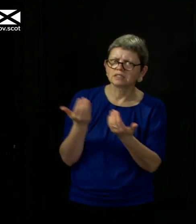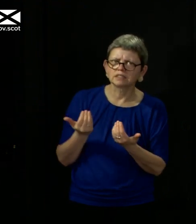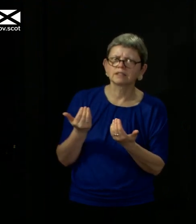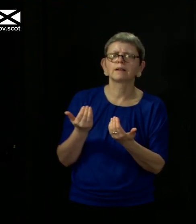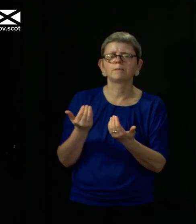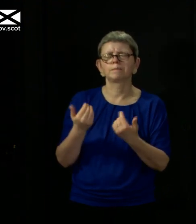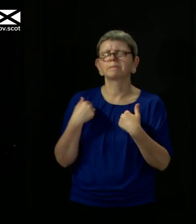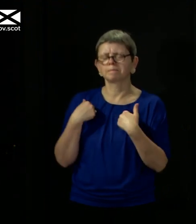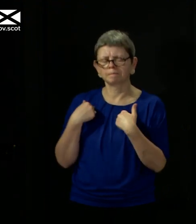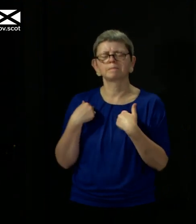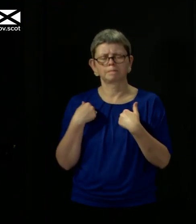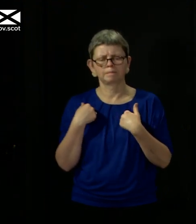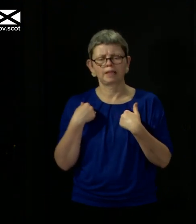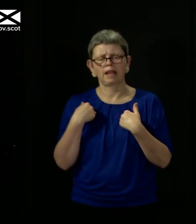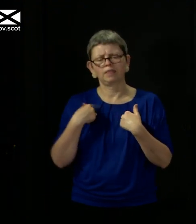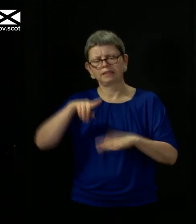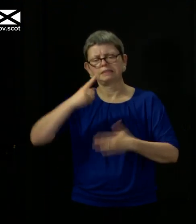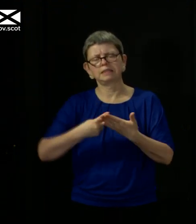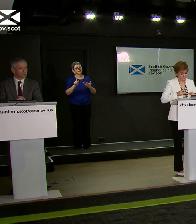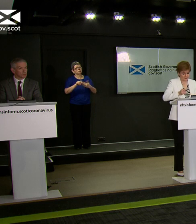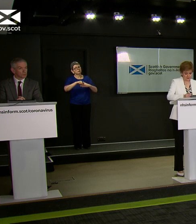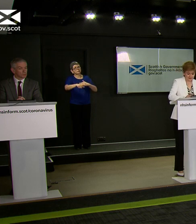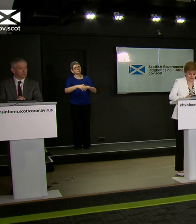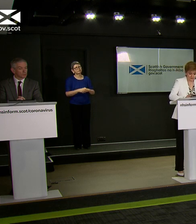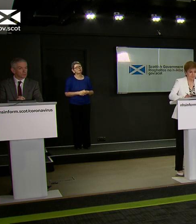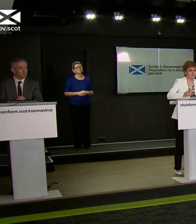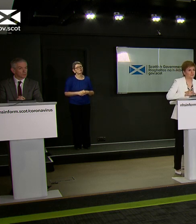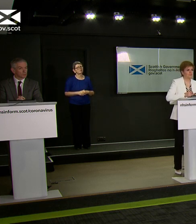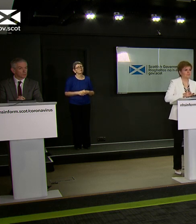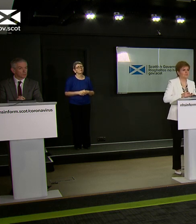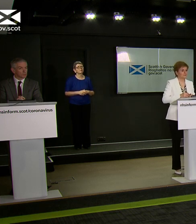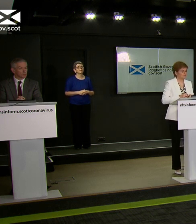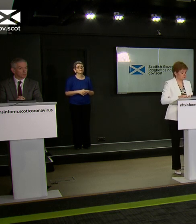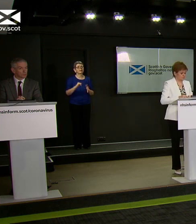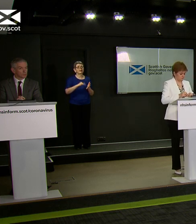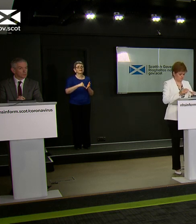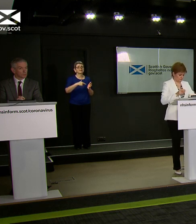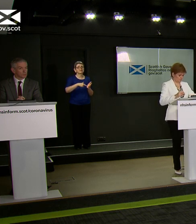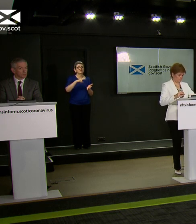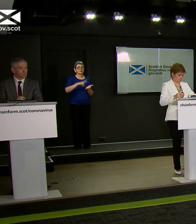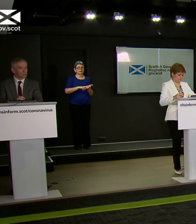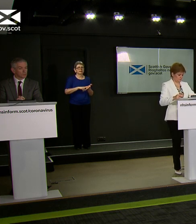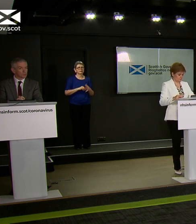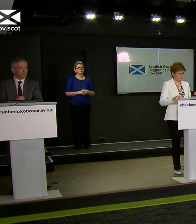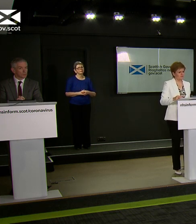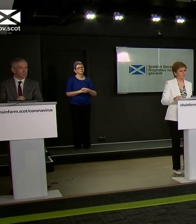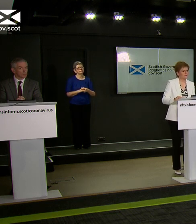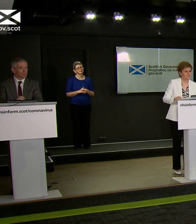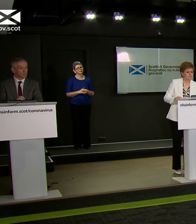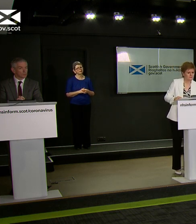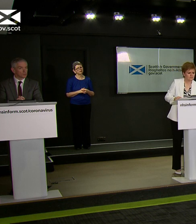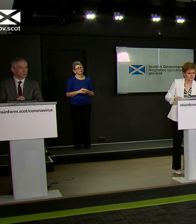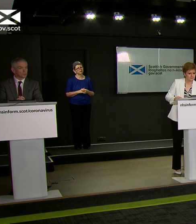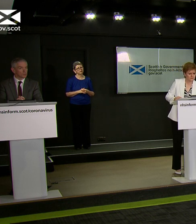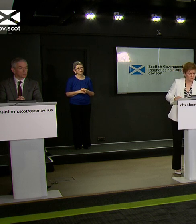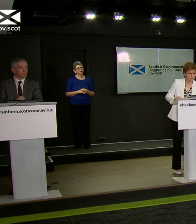advice to inform the judgments that we make. Ross Govins from STV. Thanks, First Minister. Is it now time for some